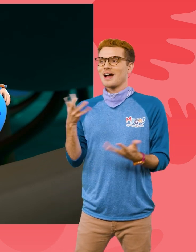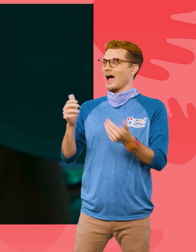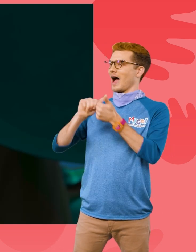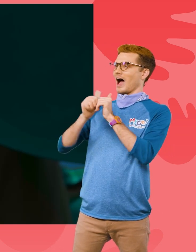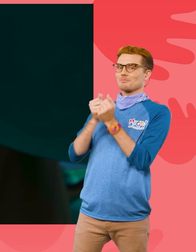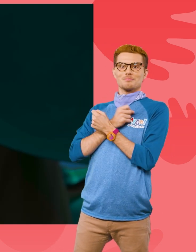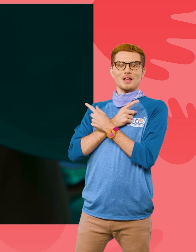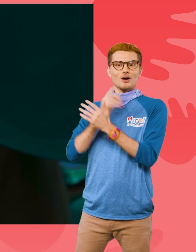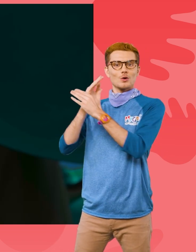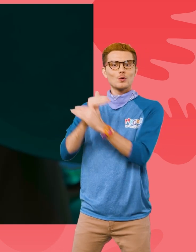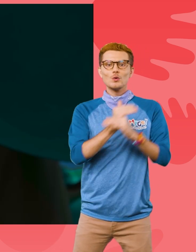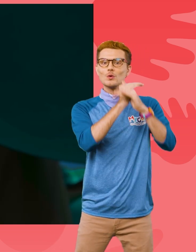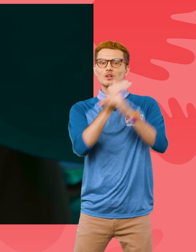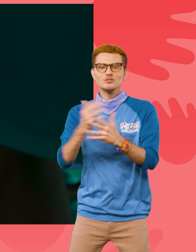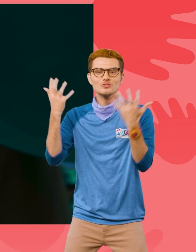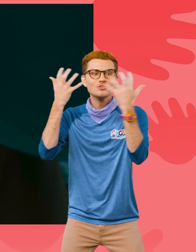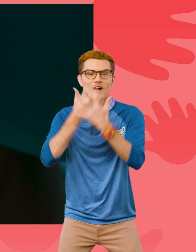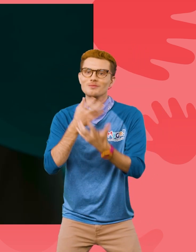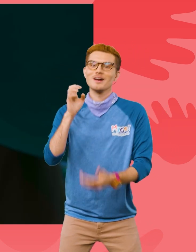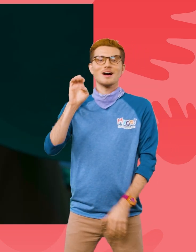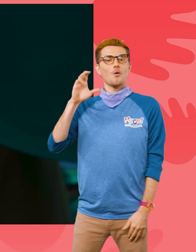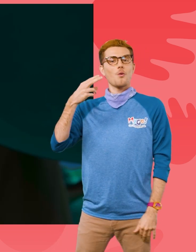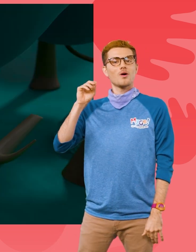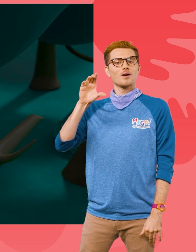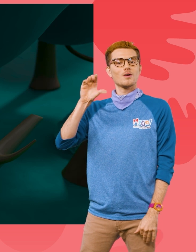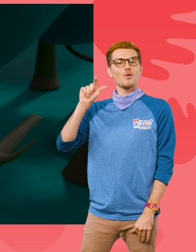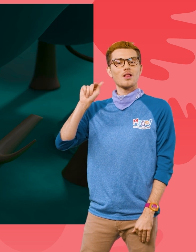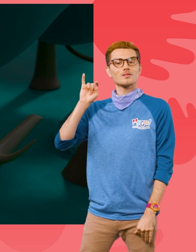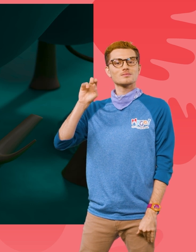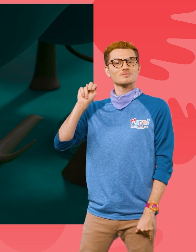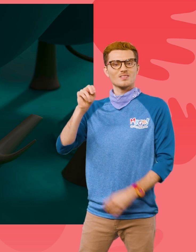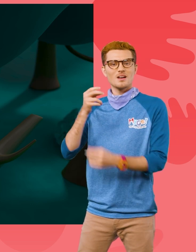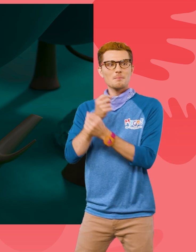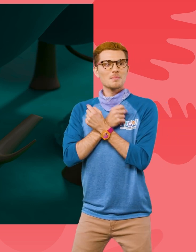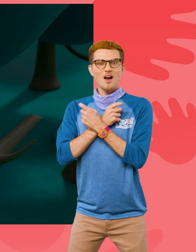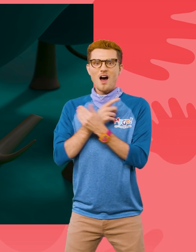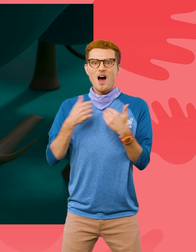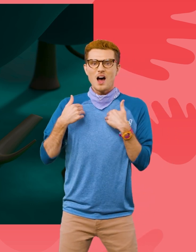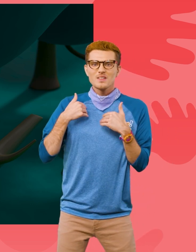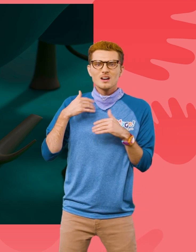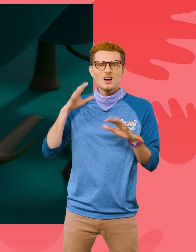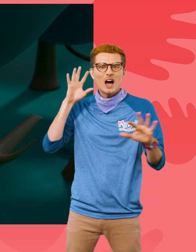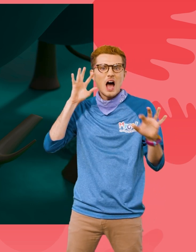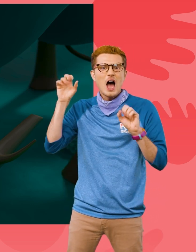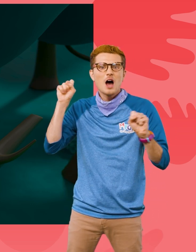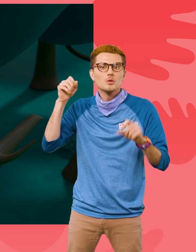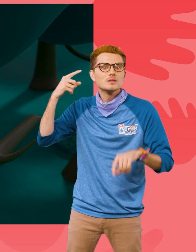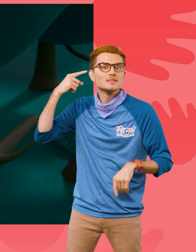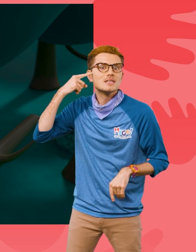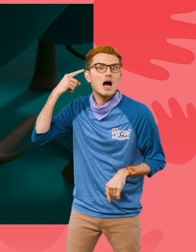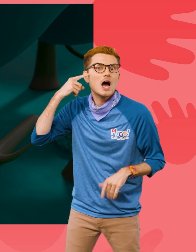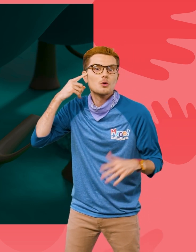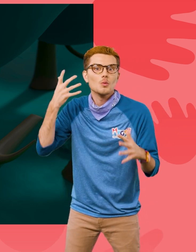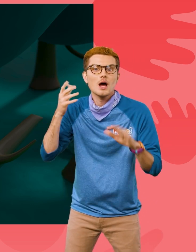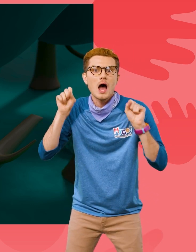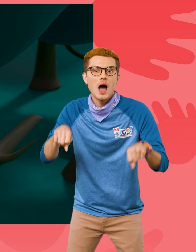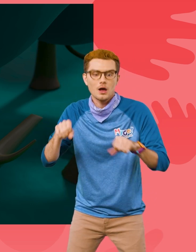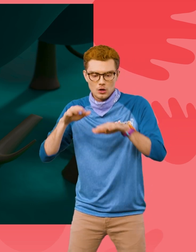How do bats fly in the dark? Echolocation! Bats make high-pitched sounds that bounce off